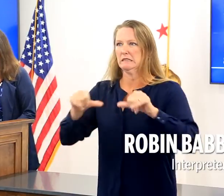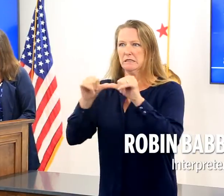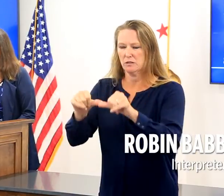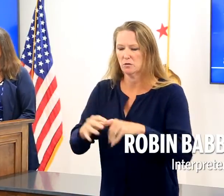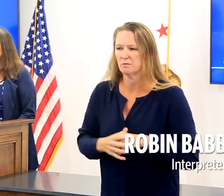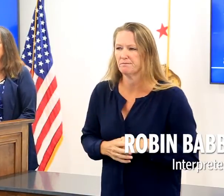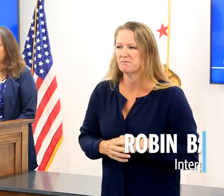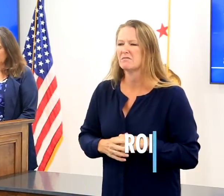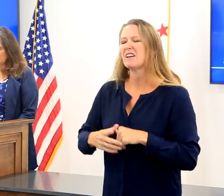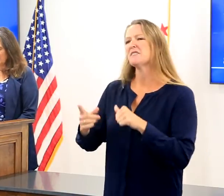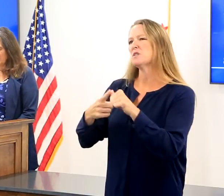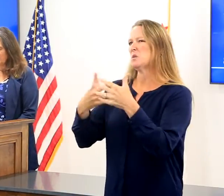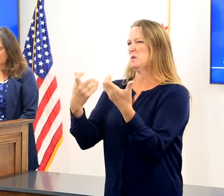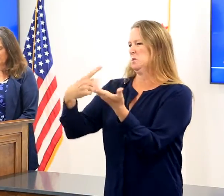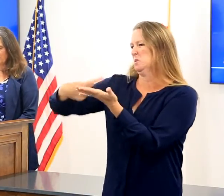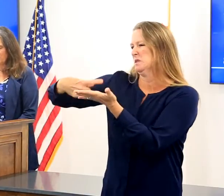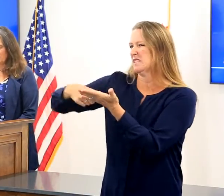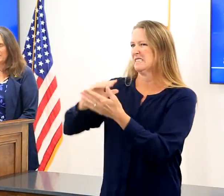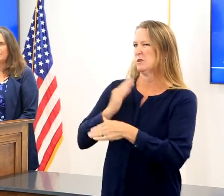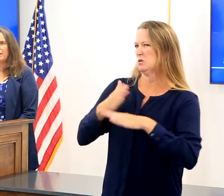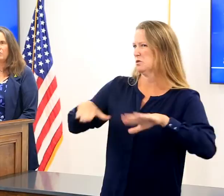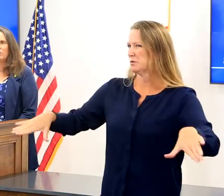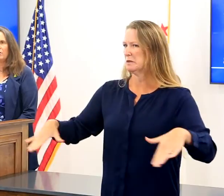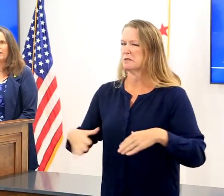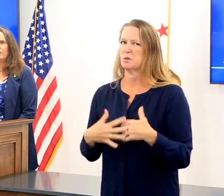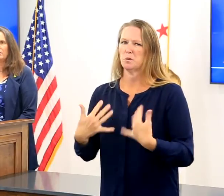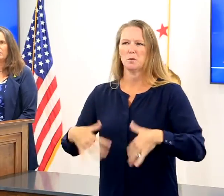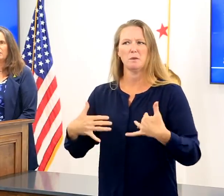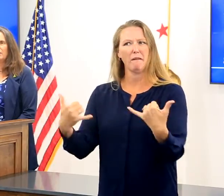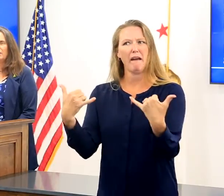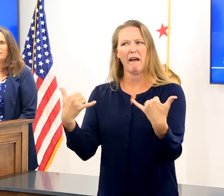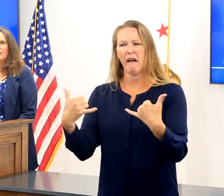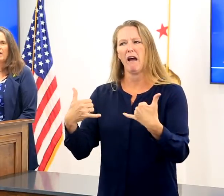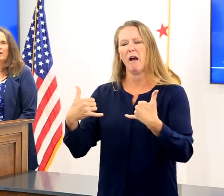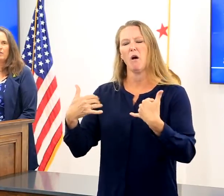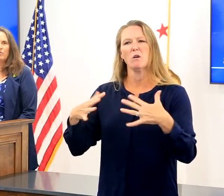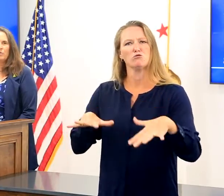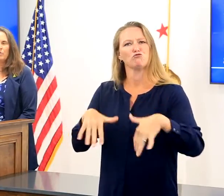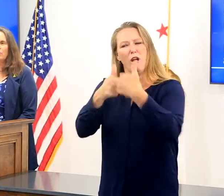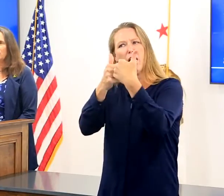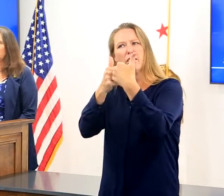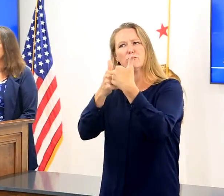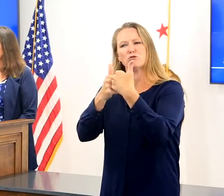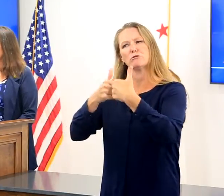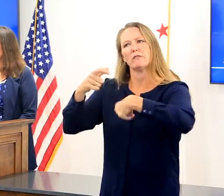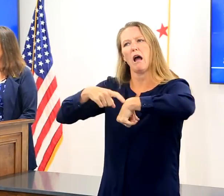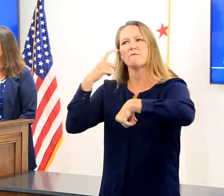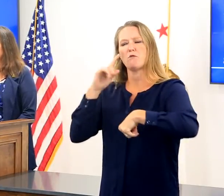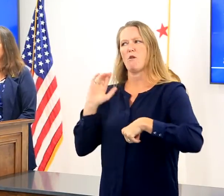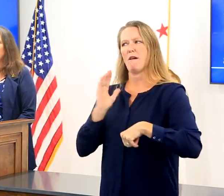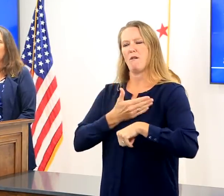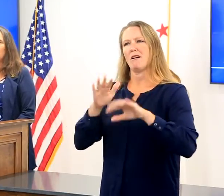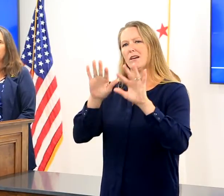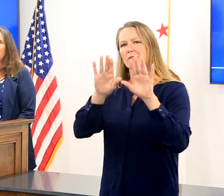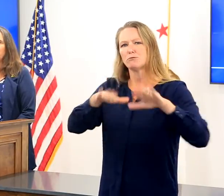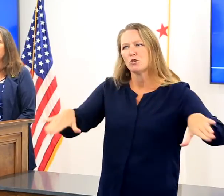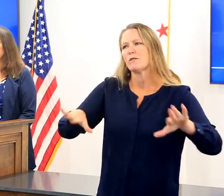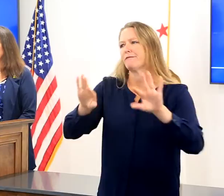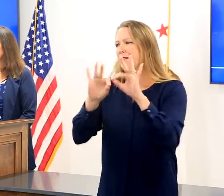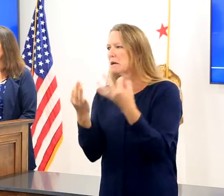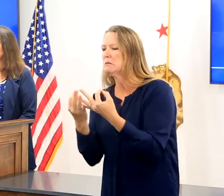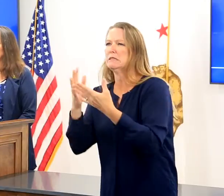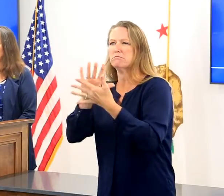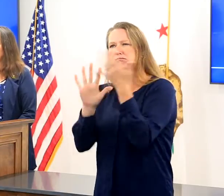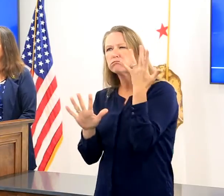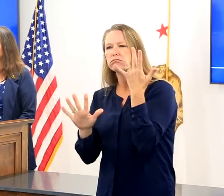It's an extremely difficult time for the youth and parents in our county. As schools discussed opening or not opening,